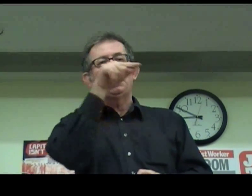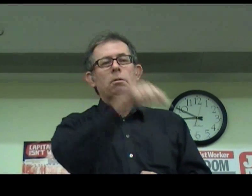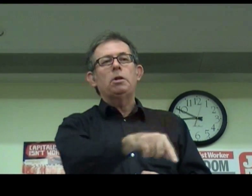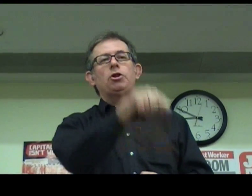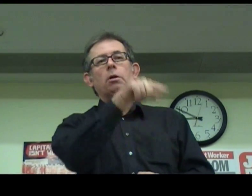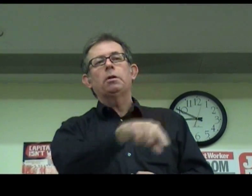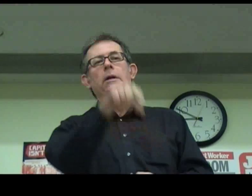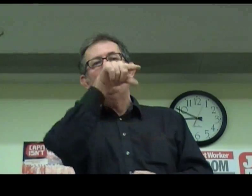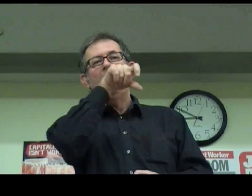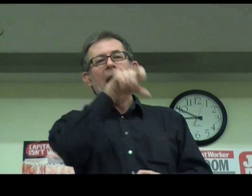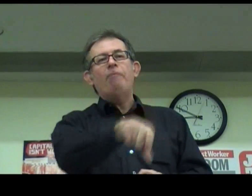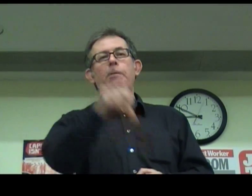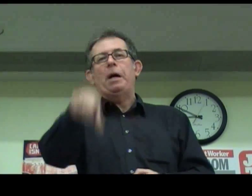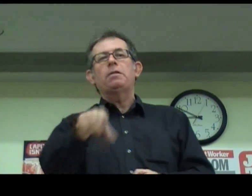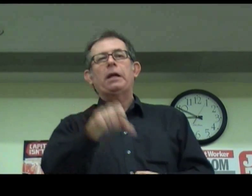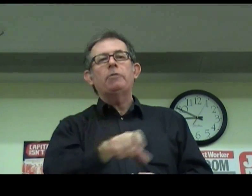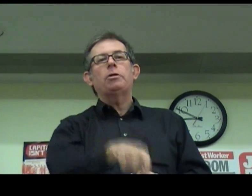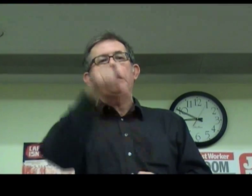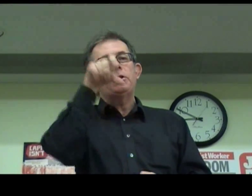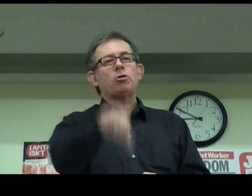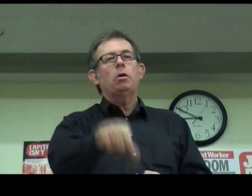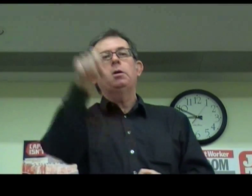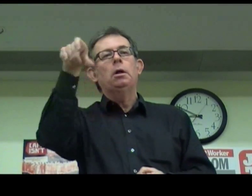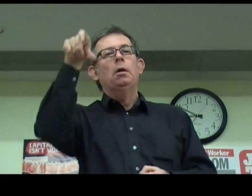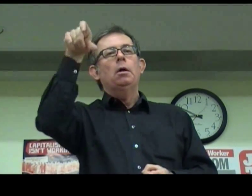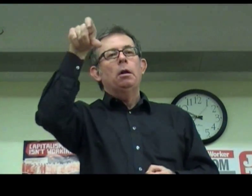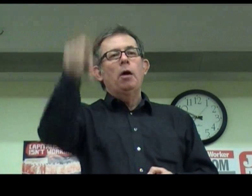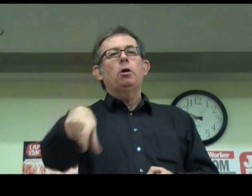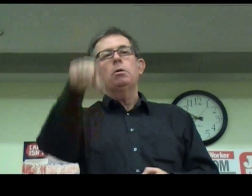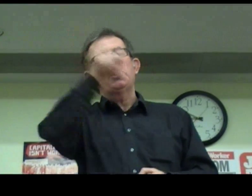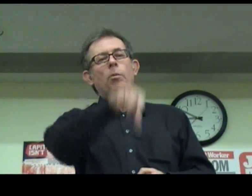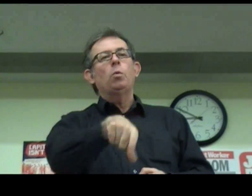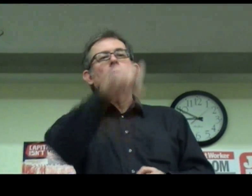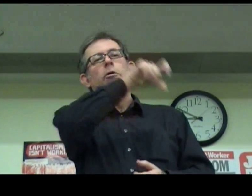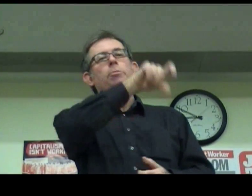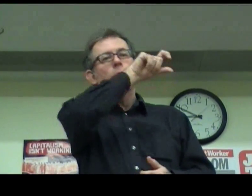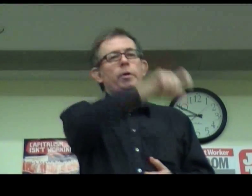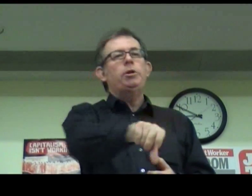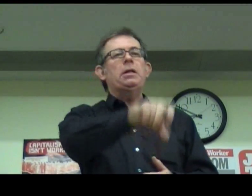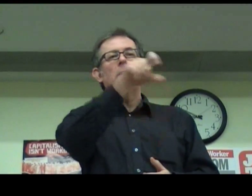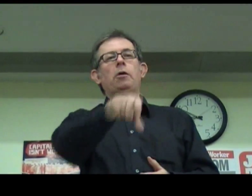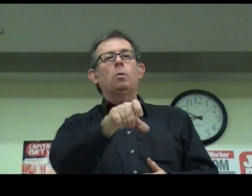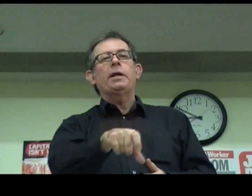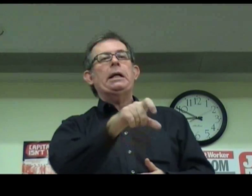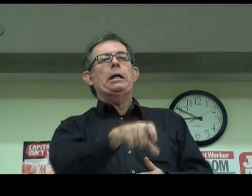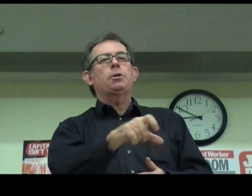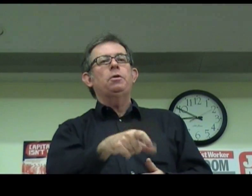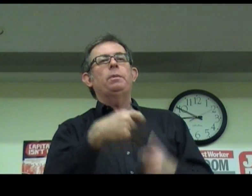to ensure that in every part of the country there are strong local Stop the War groups rooted in the local working class movement.